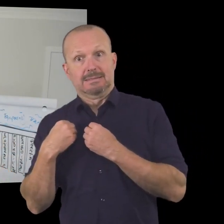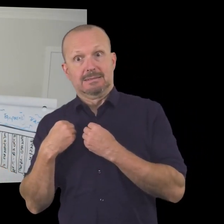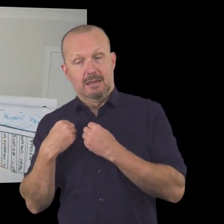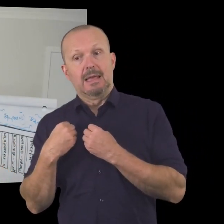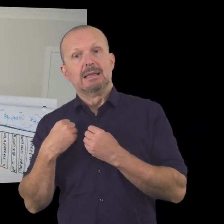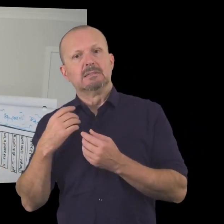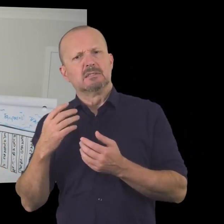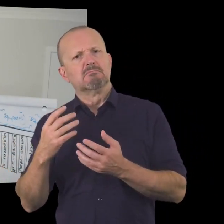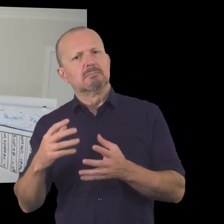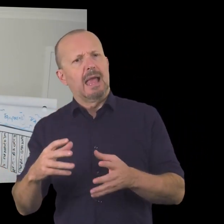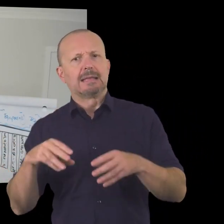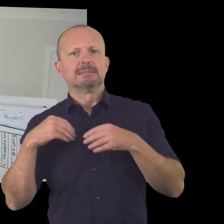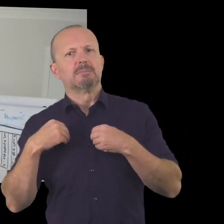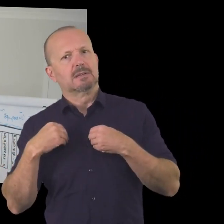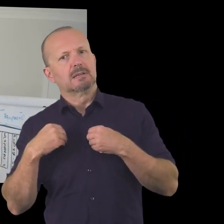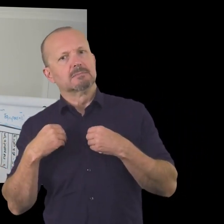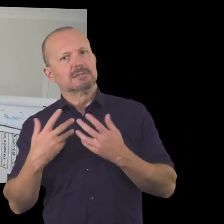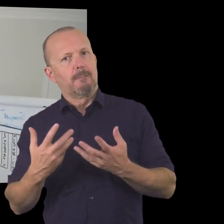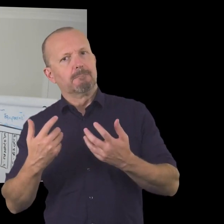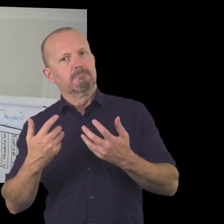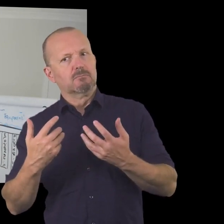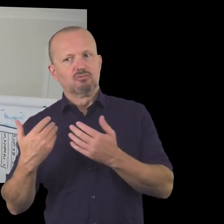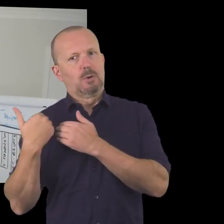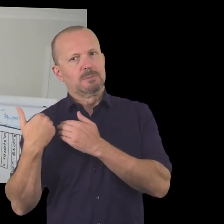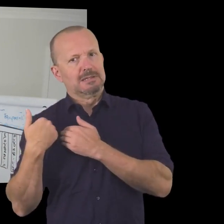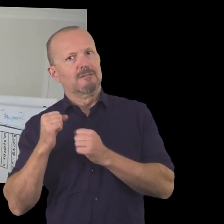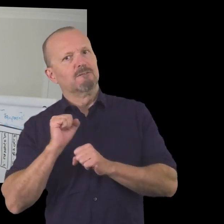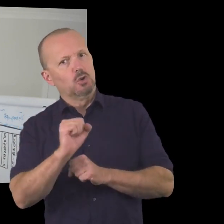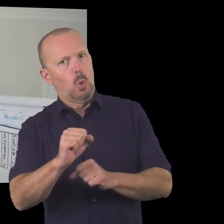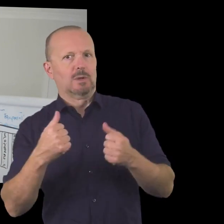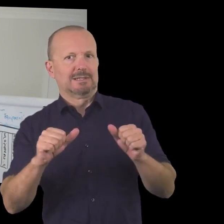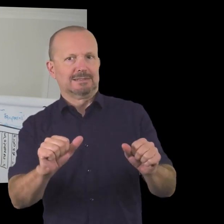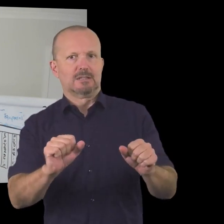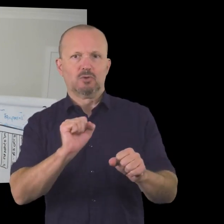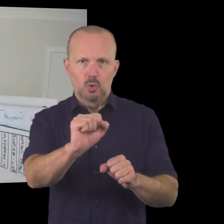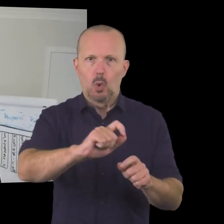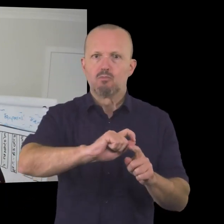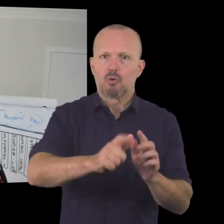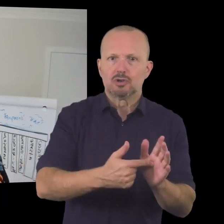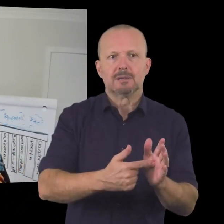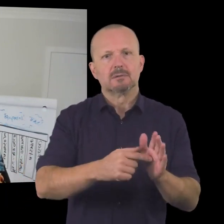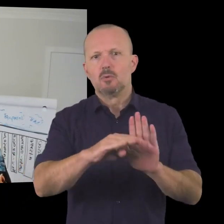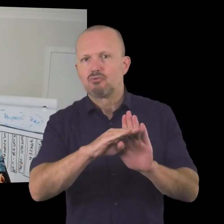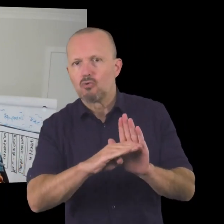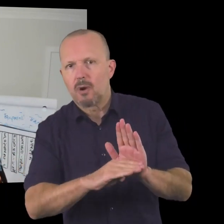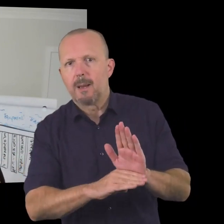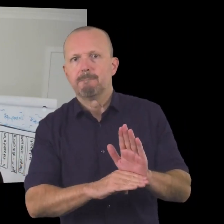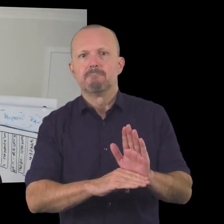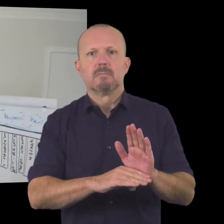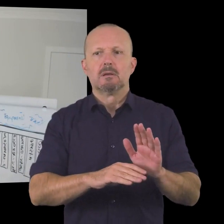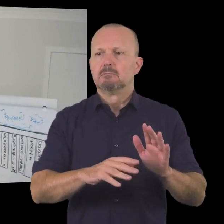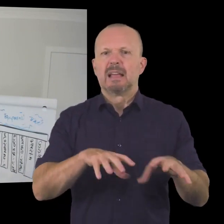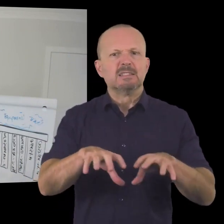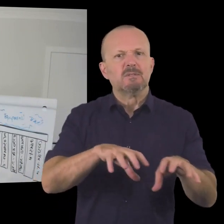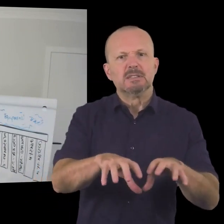business is assuming a certain level of success for the uh responsibility for the success of your uh initiative your